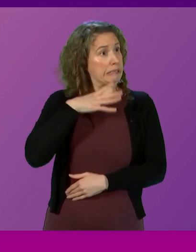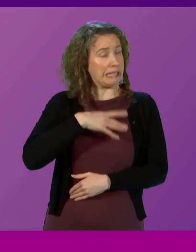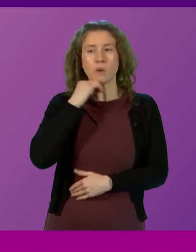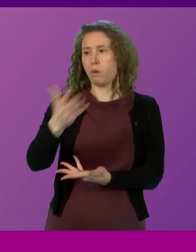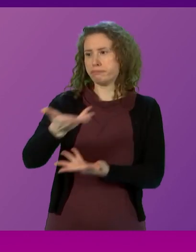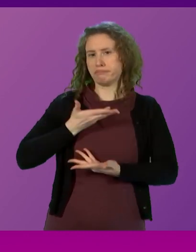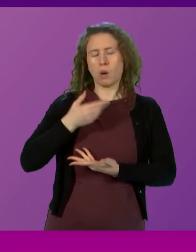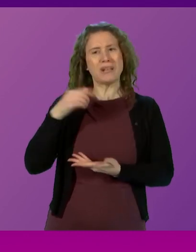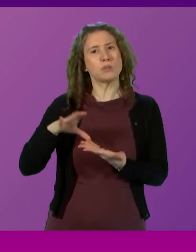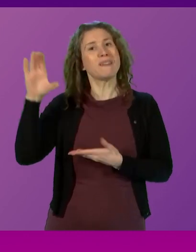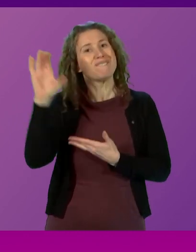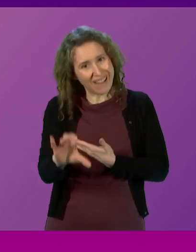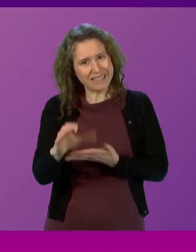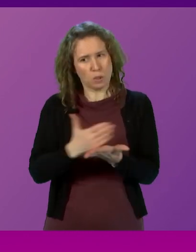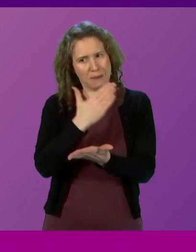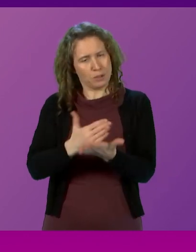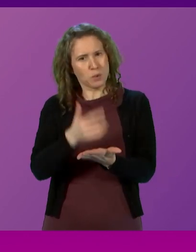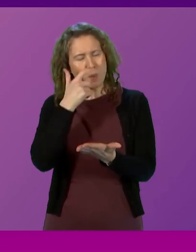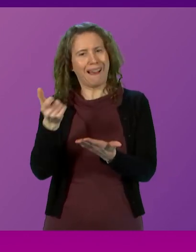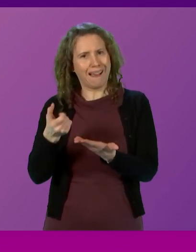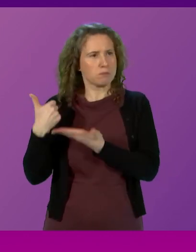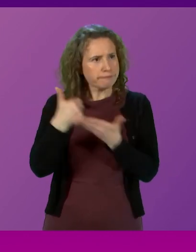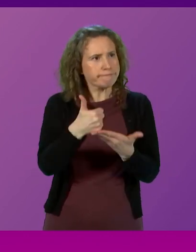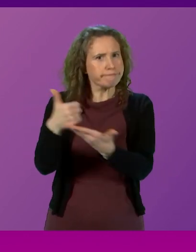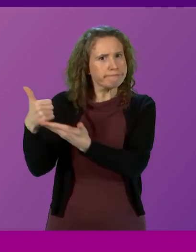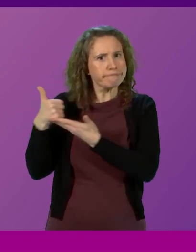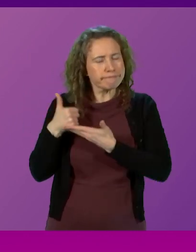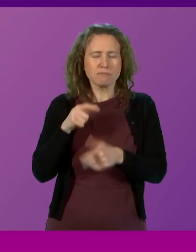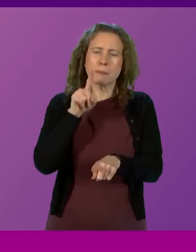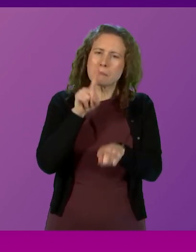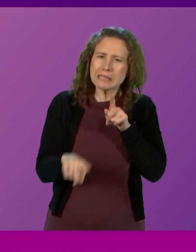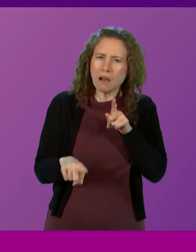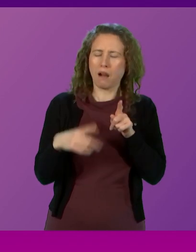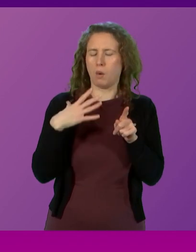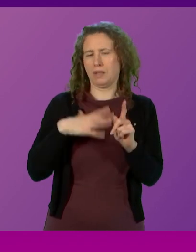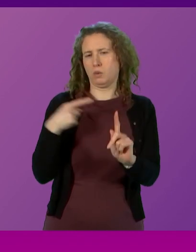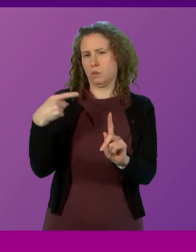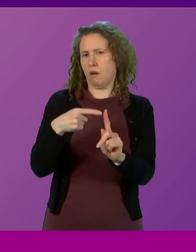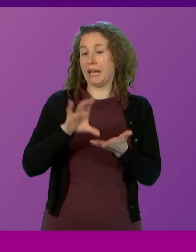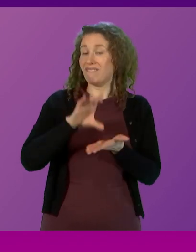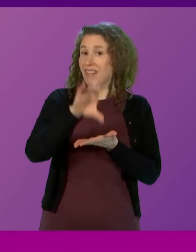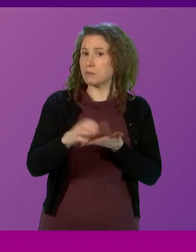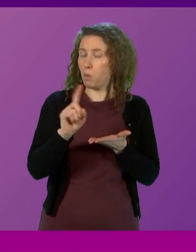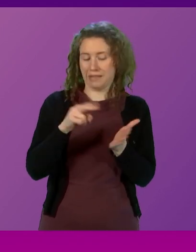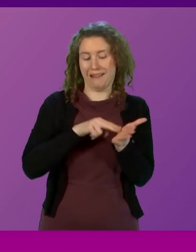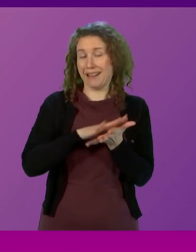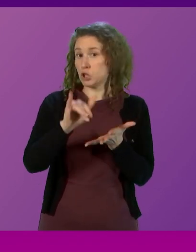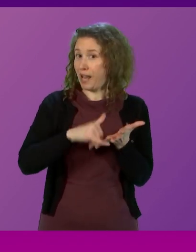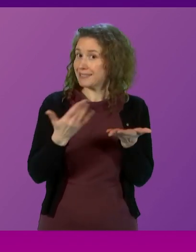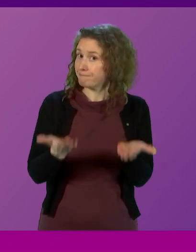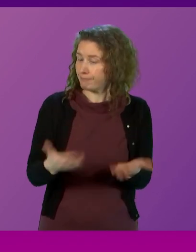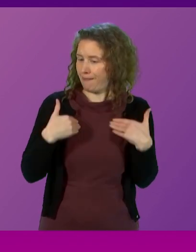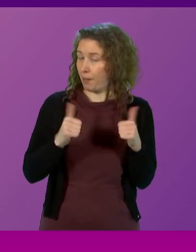must invest in them to make sure that promise can be fulfilled. In particular, we must target investment in our National Health Service,